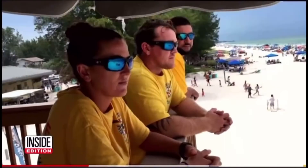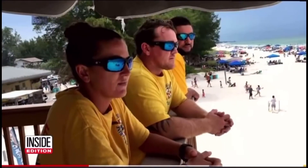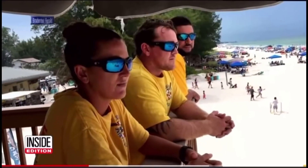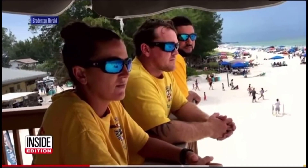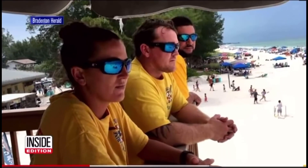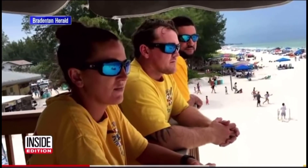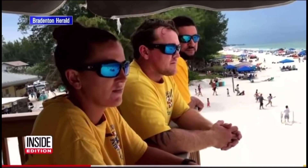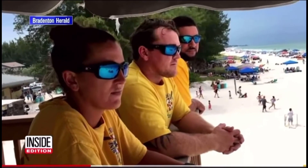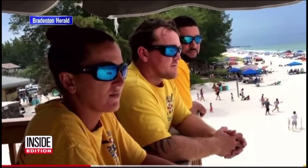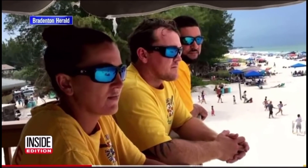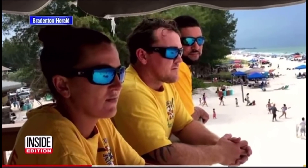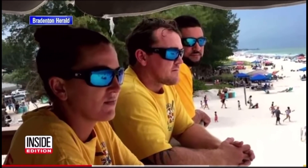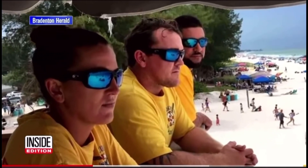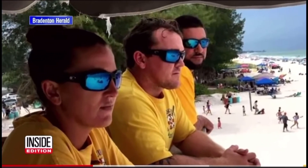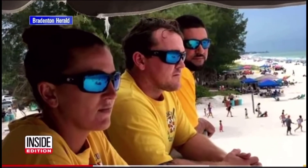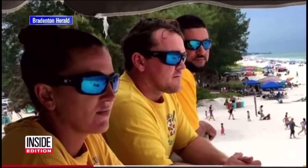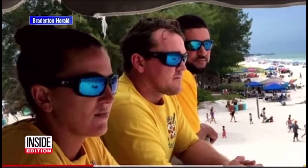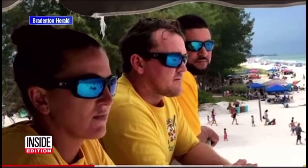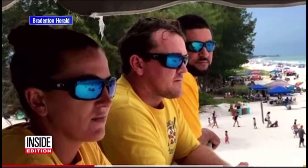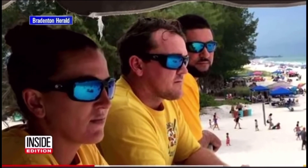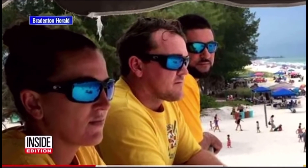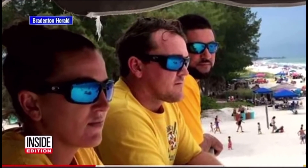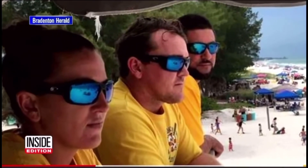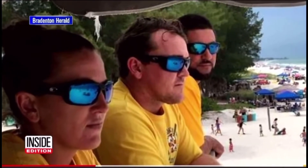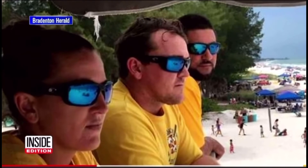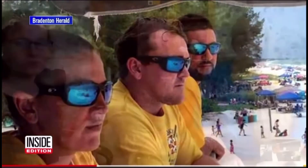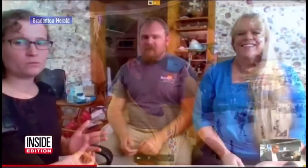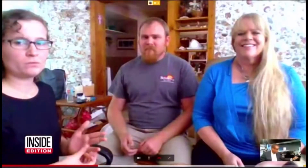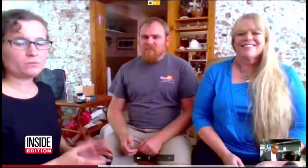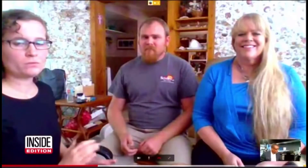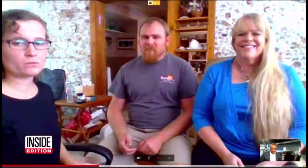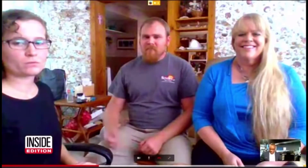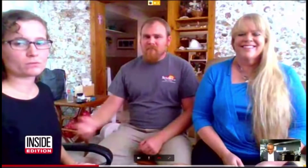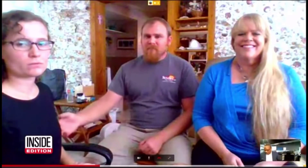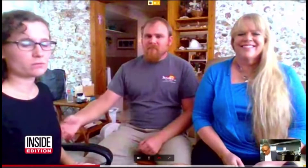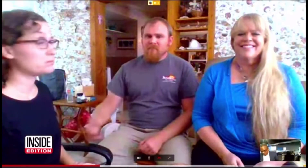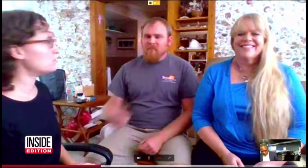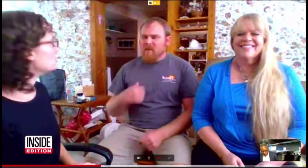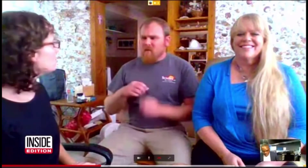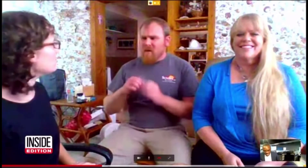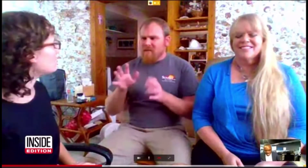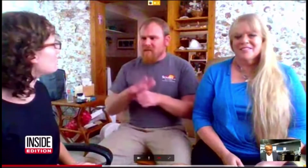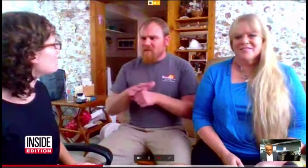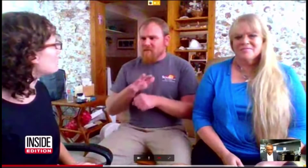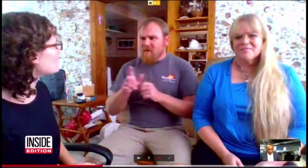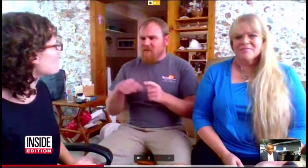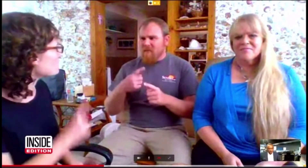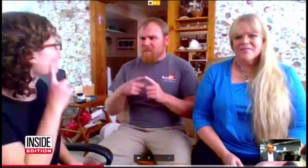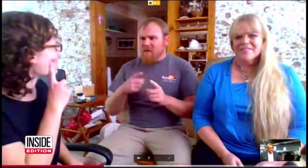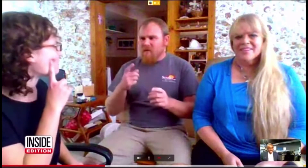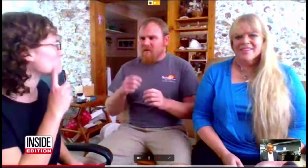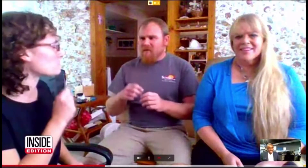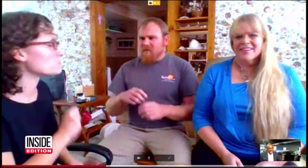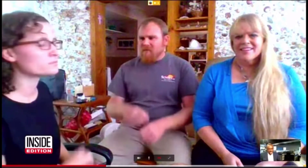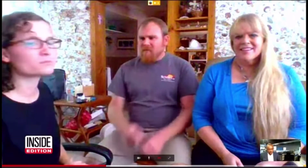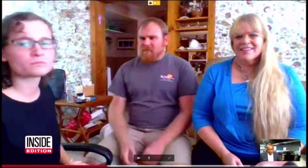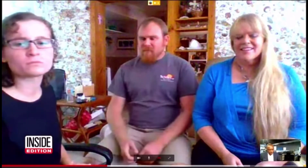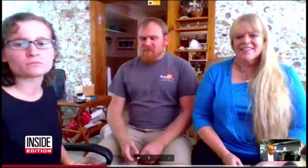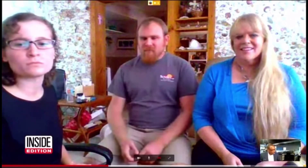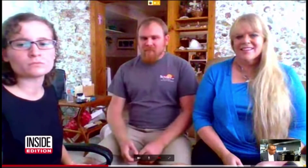asked Green to step in because no one else was available. His mom, brother Morgan, who is hearing impaired, and Morgan's fiance, Chansa,